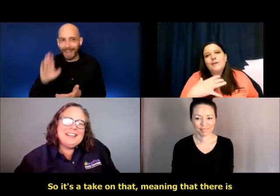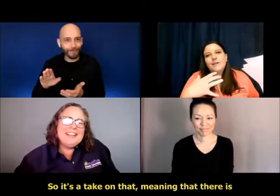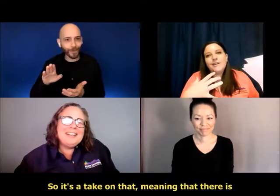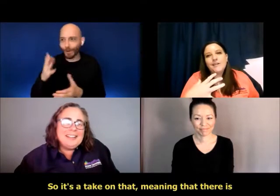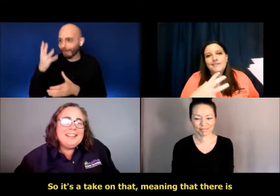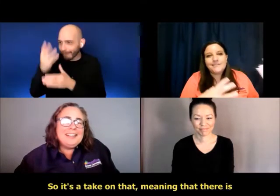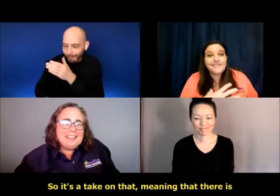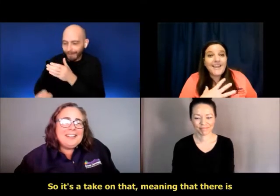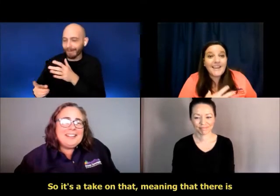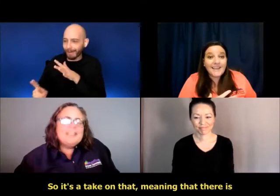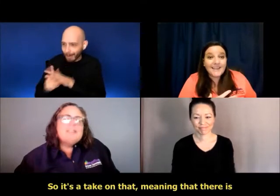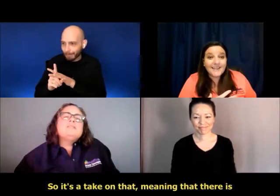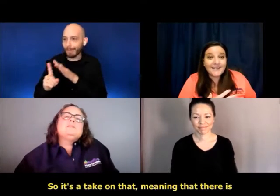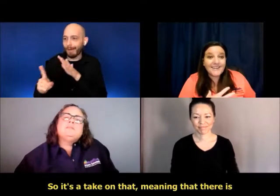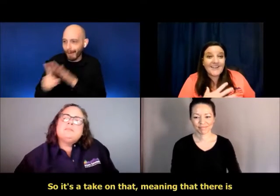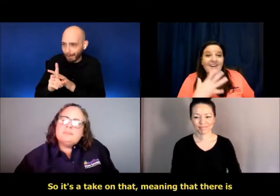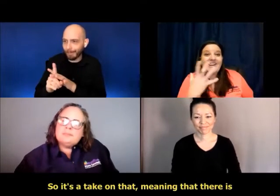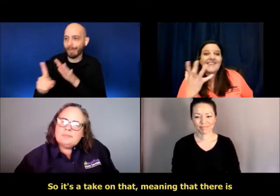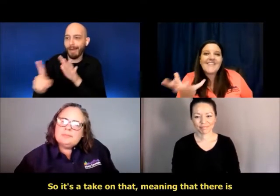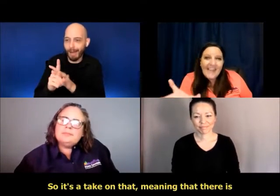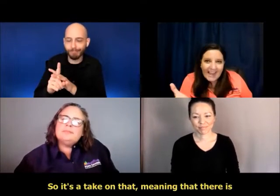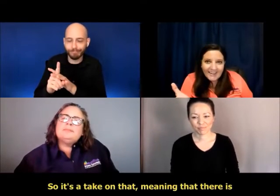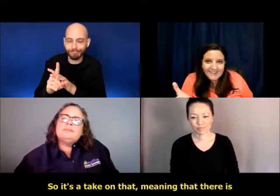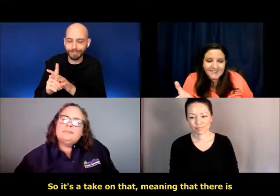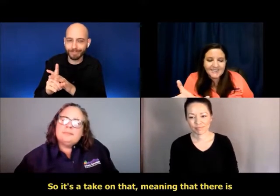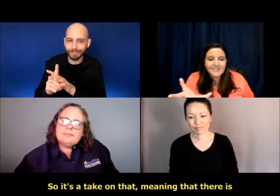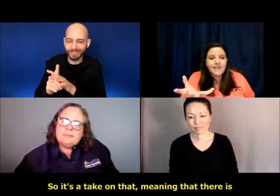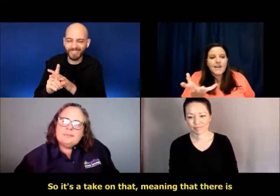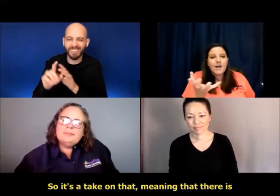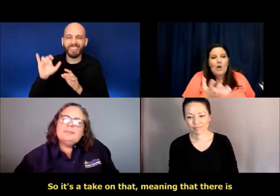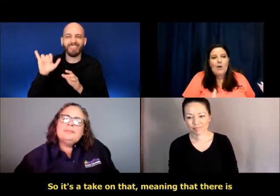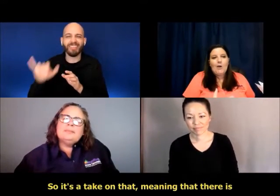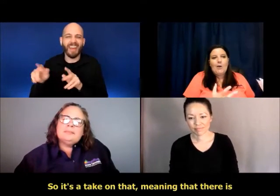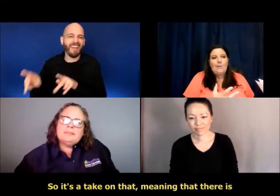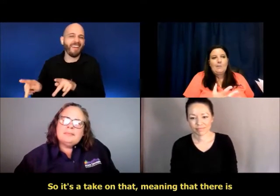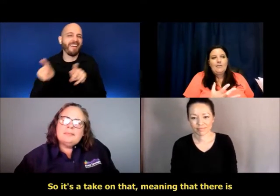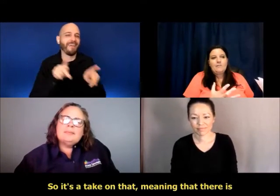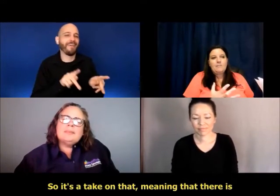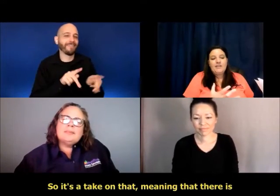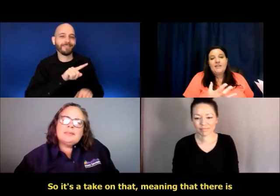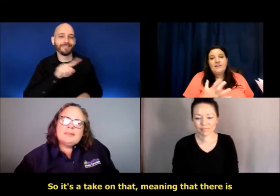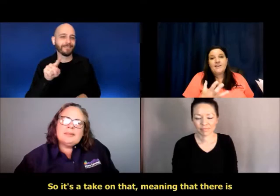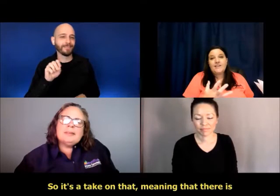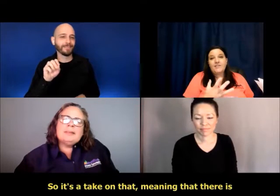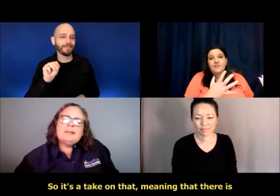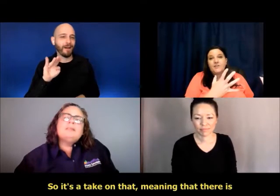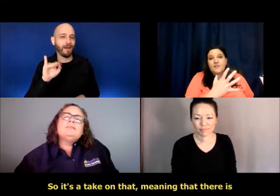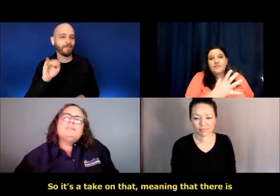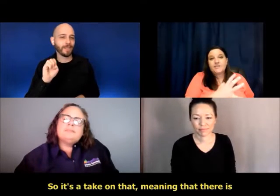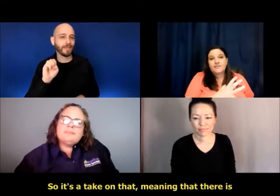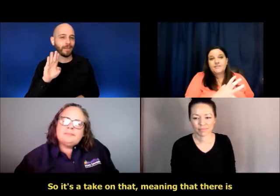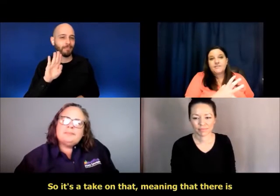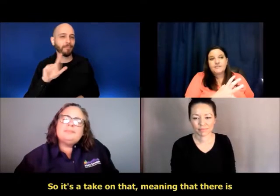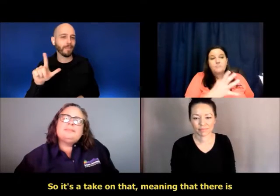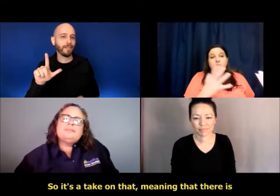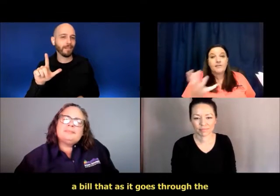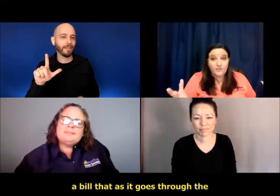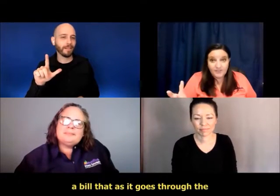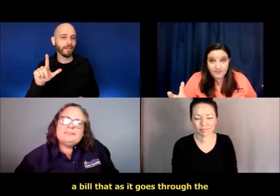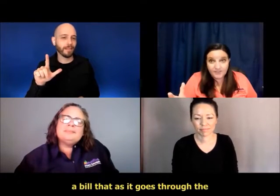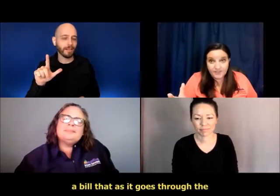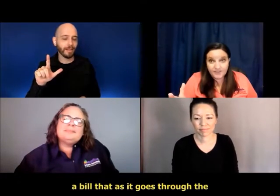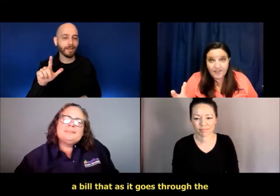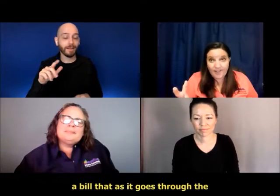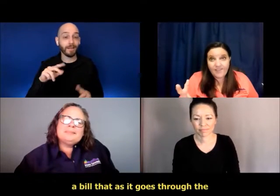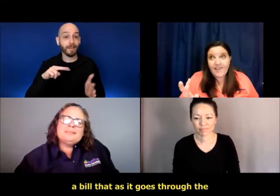So it's a take on that. Um, meaning that there is a